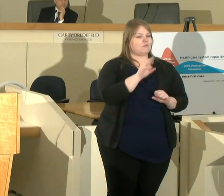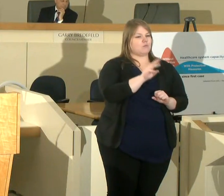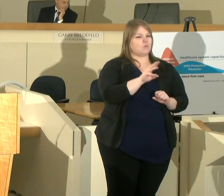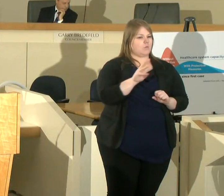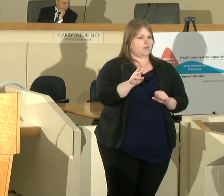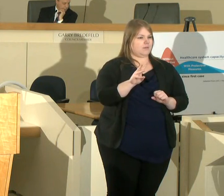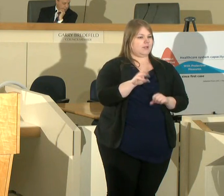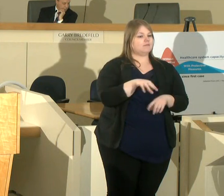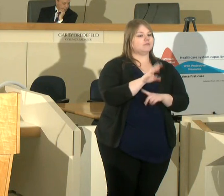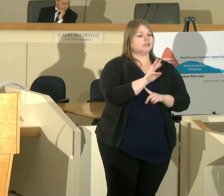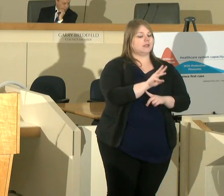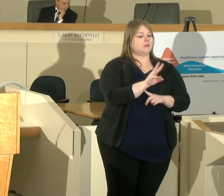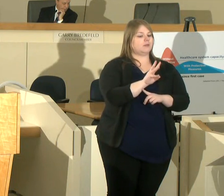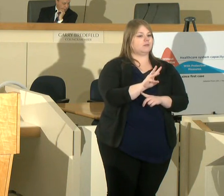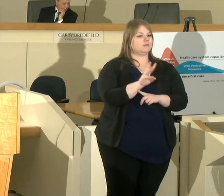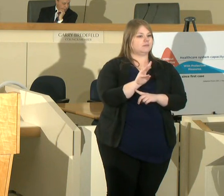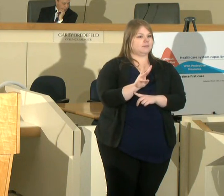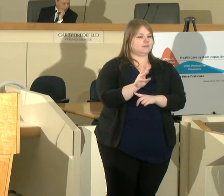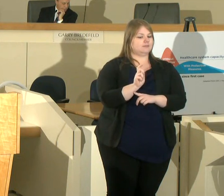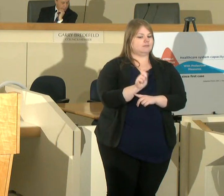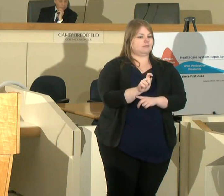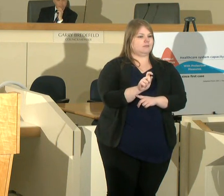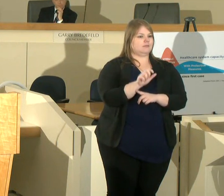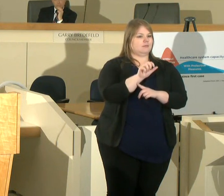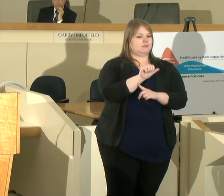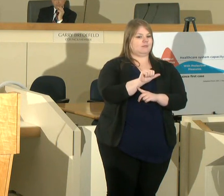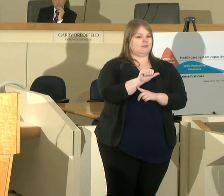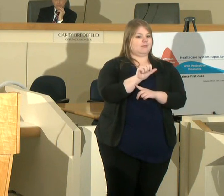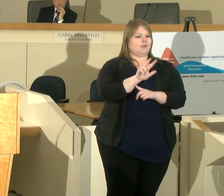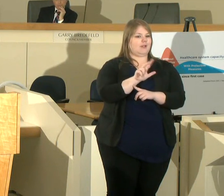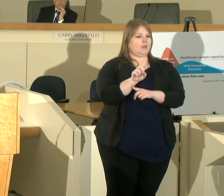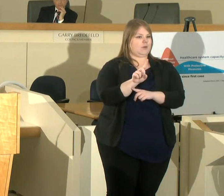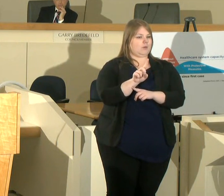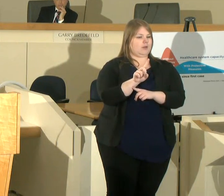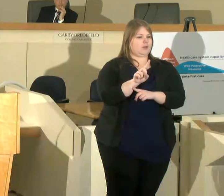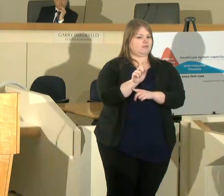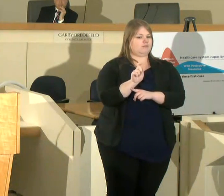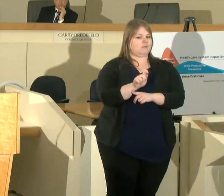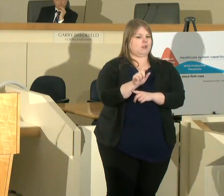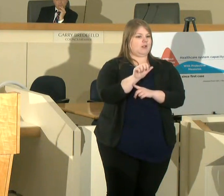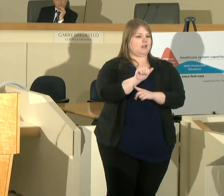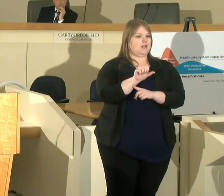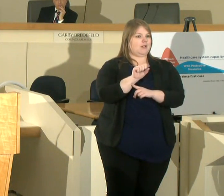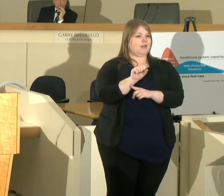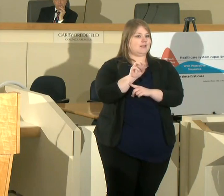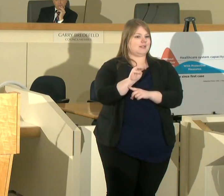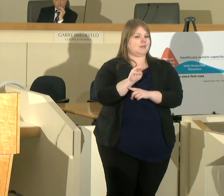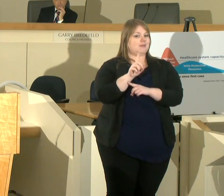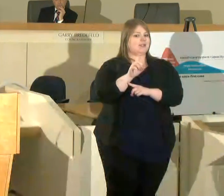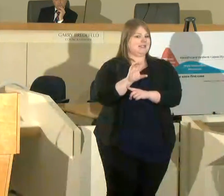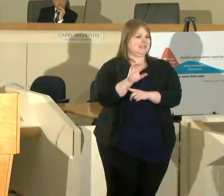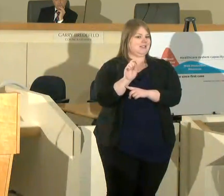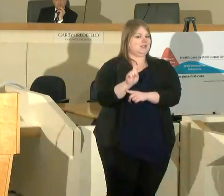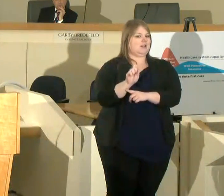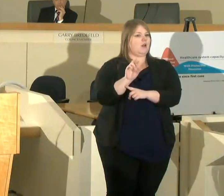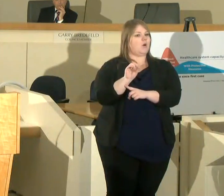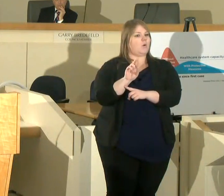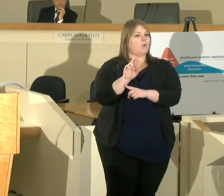website www.a31.asmdc.org